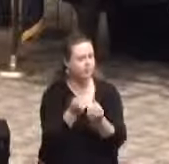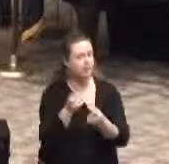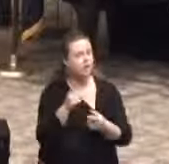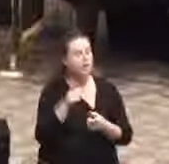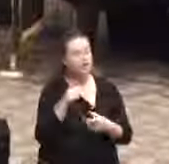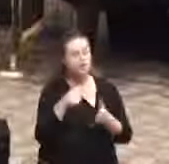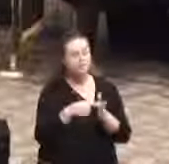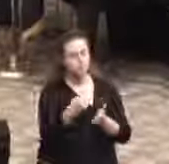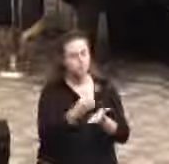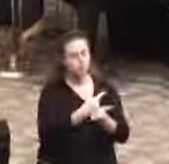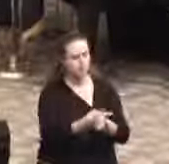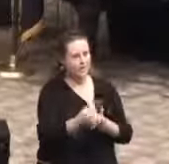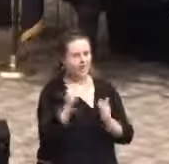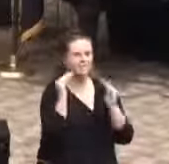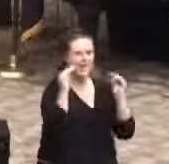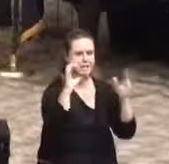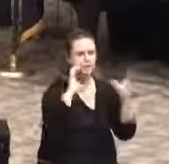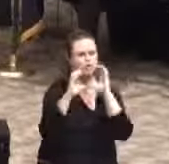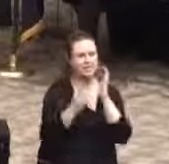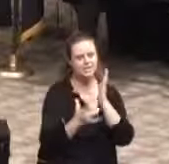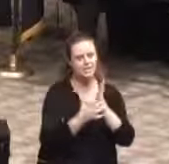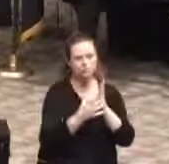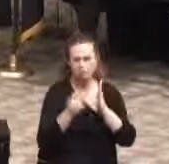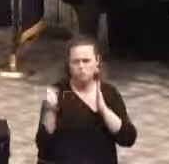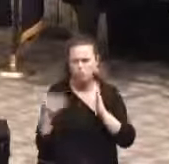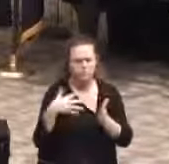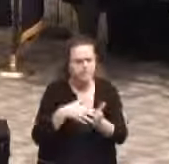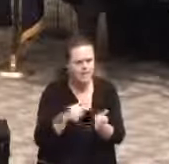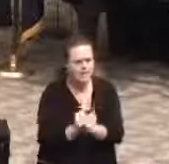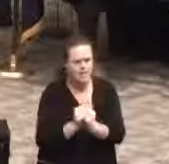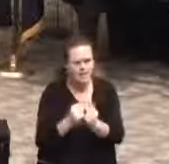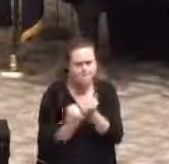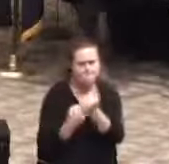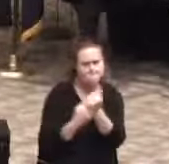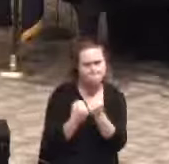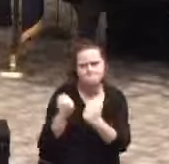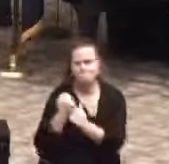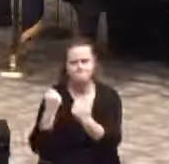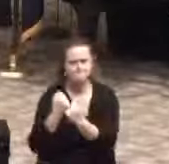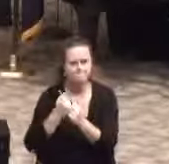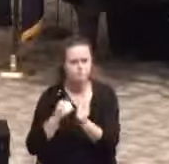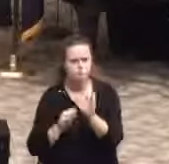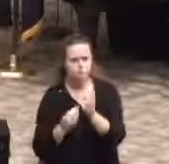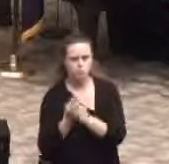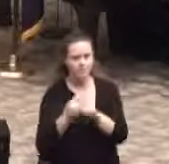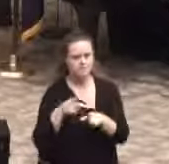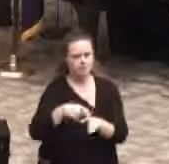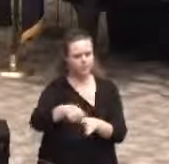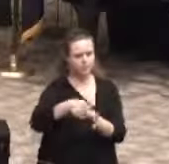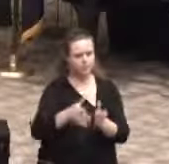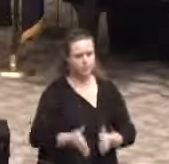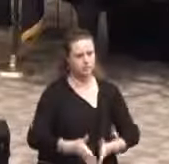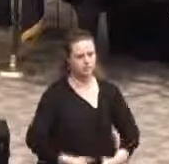Everyone pulled together to study communication skills and help each other grow as correctional professionals.